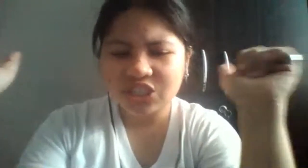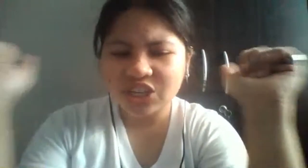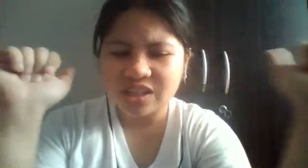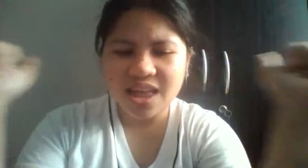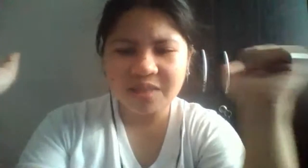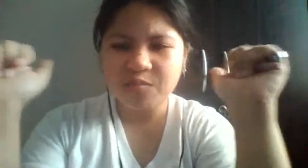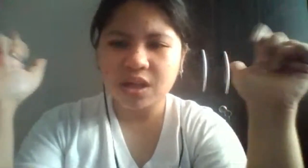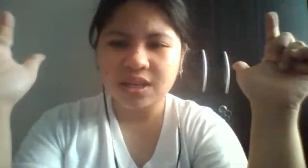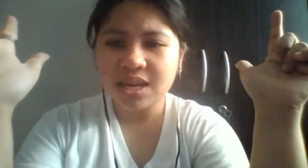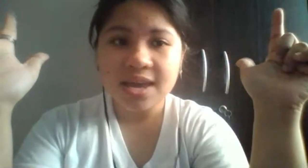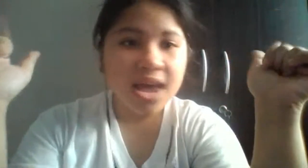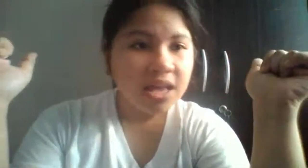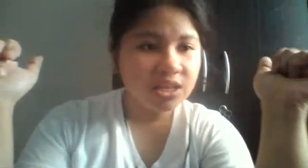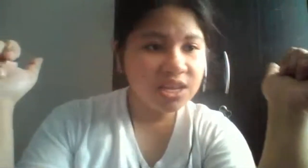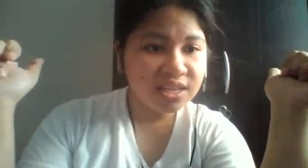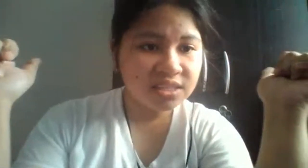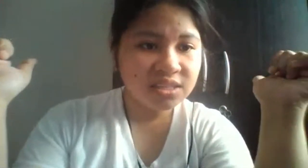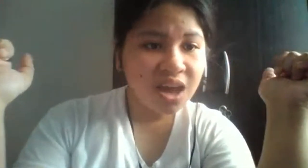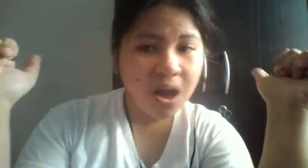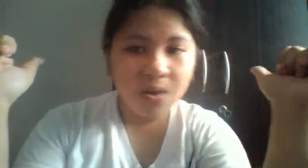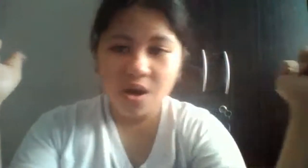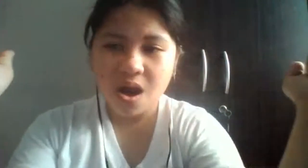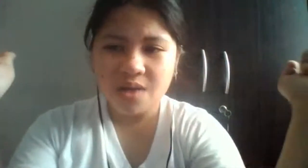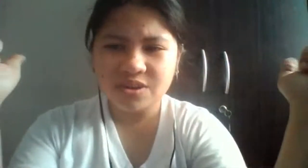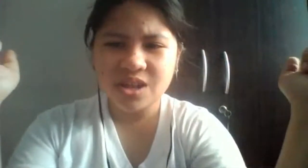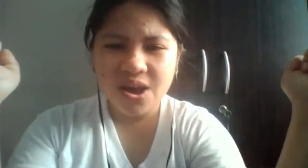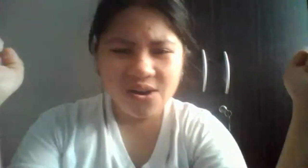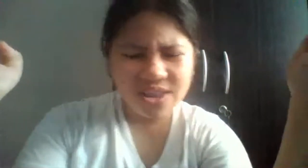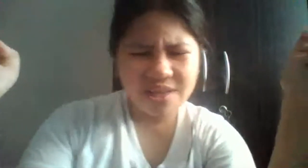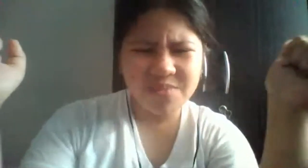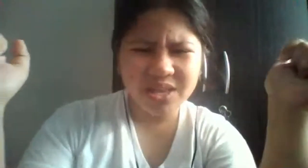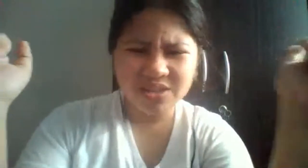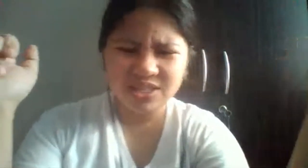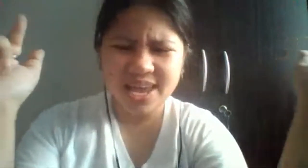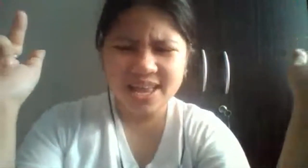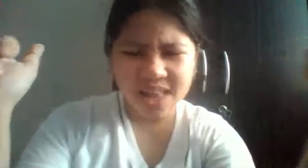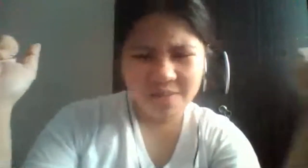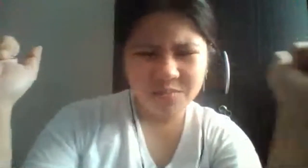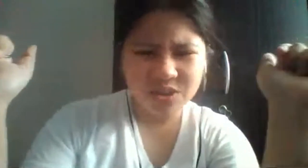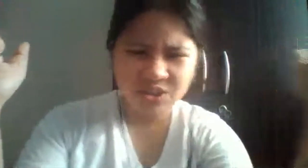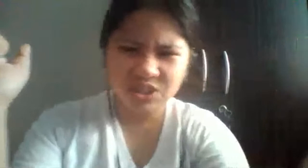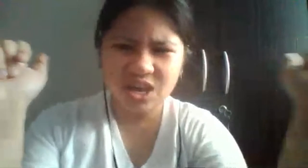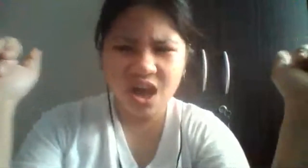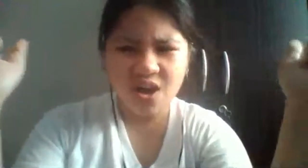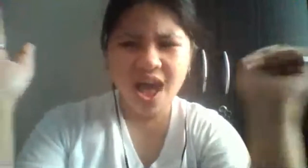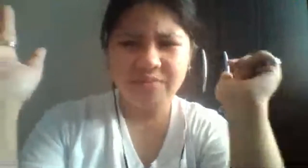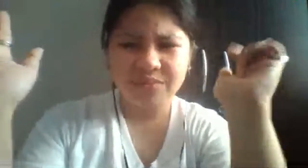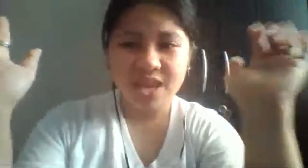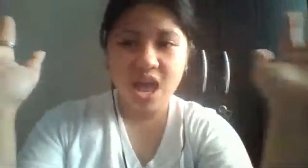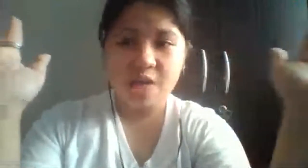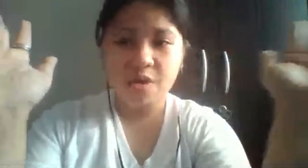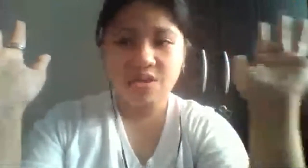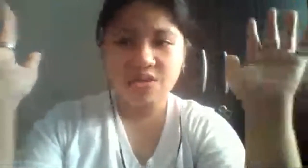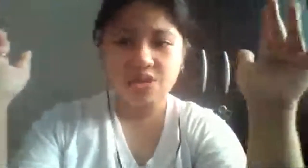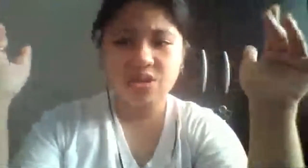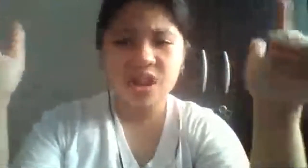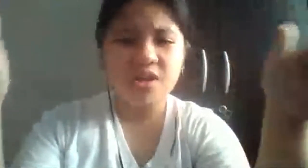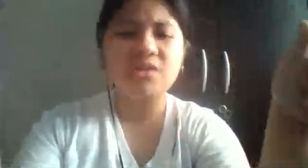like money Disco overload, I'm into that, I'm good to go I'm Diamond, you know,